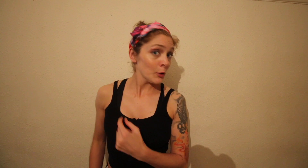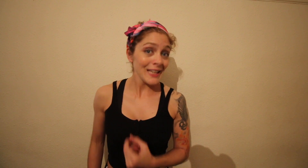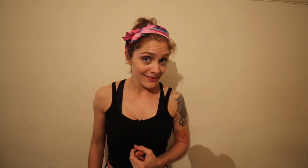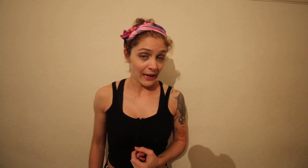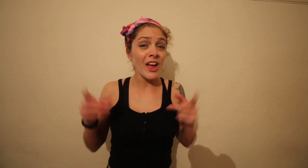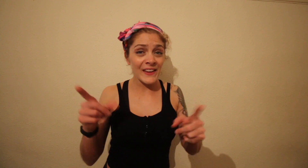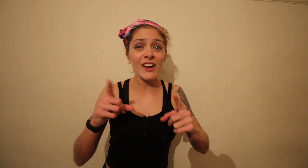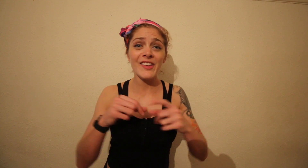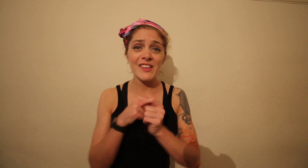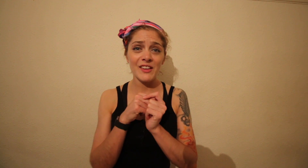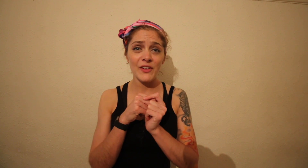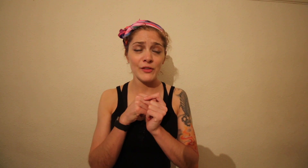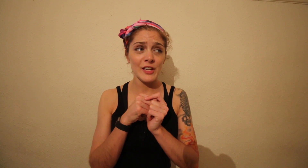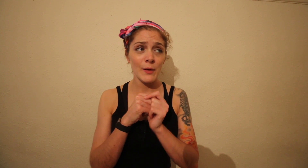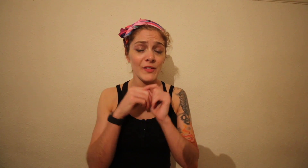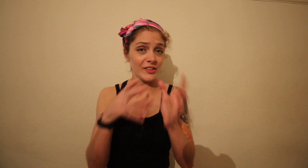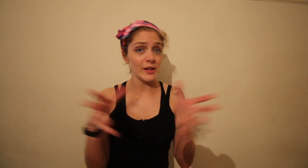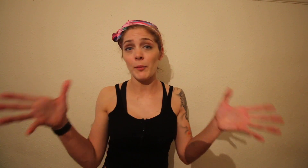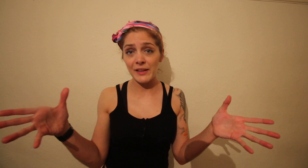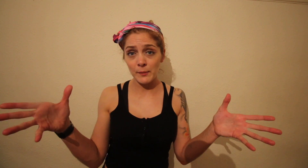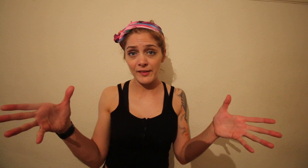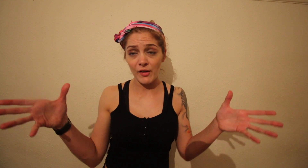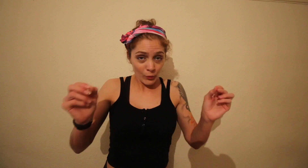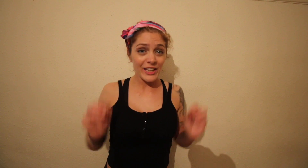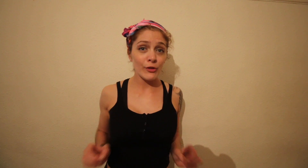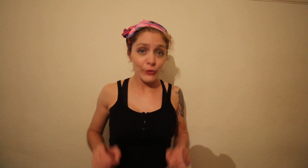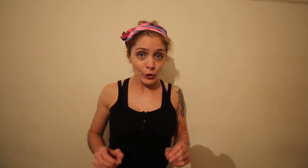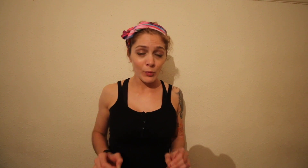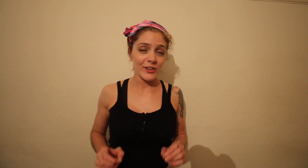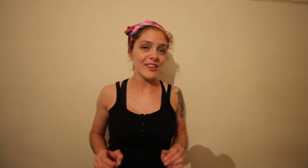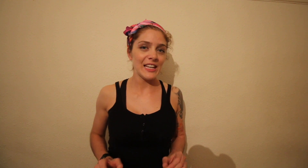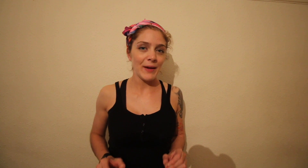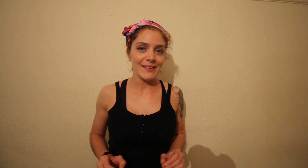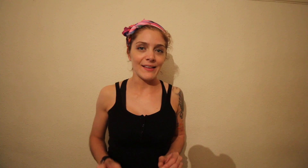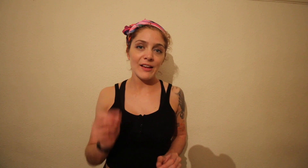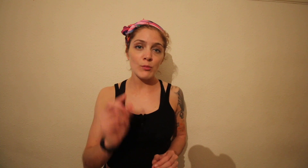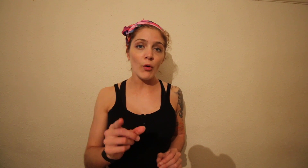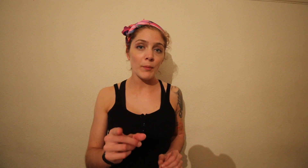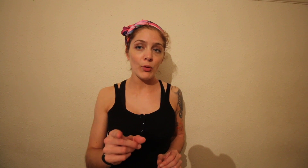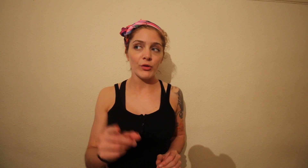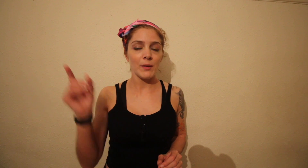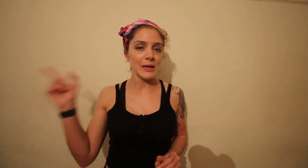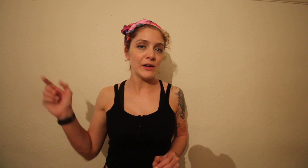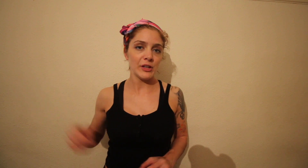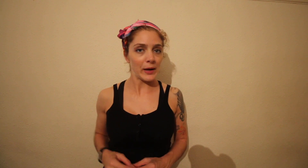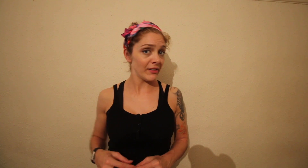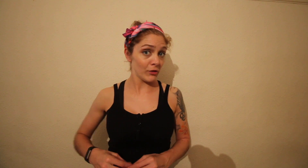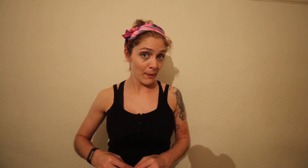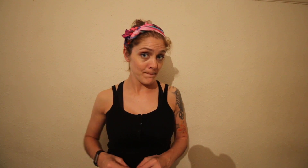are you eating? I think I said this in the first video, if I did I'm repeating myself, what I consume on a daily basis is more important than me lifting weights at the gym.